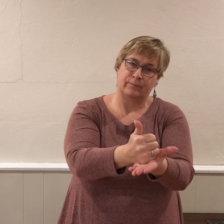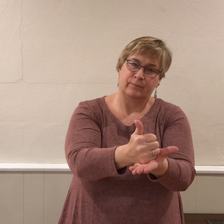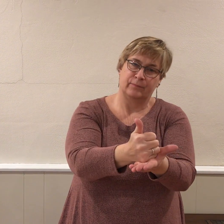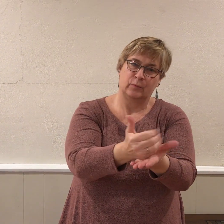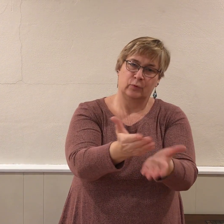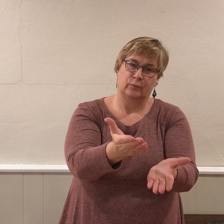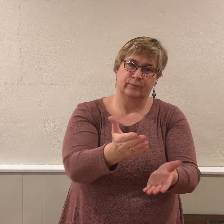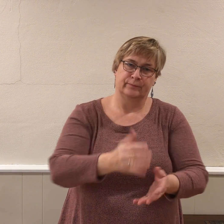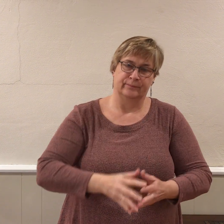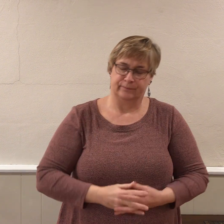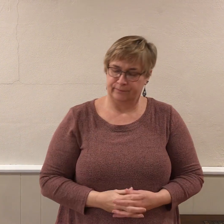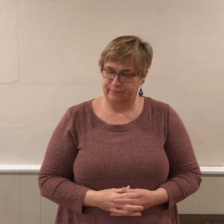His niece will help you.